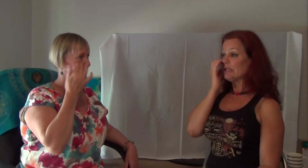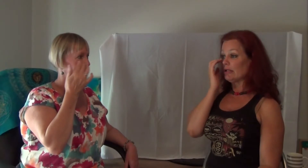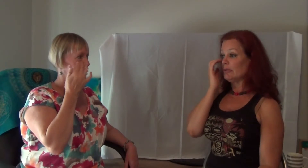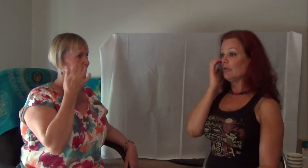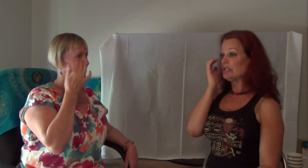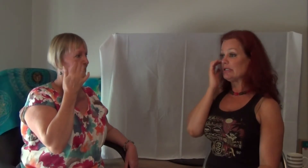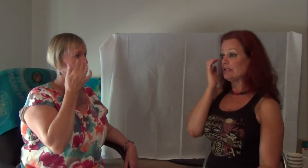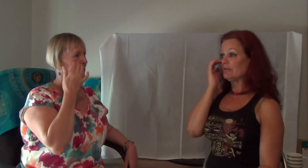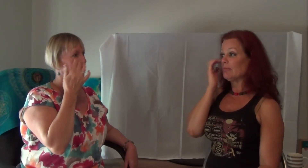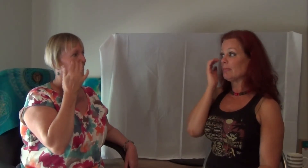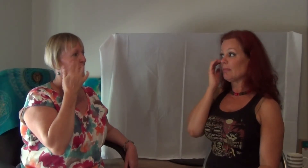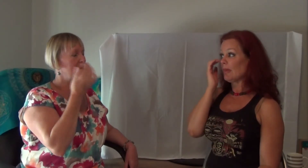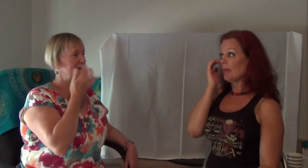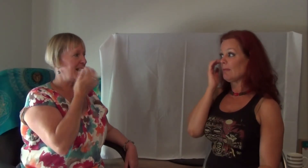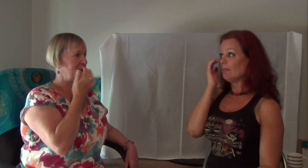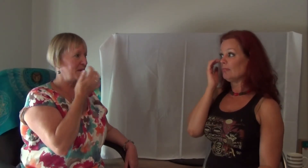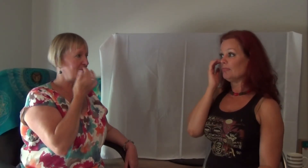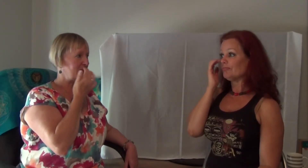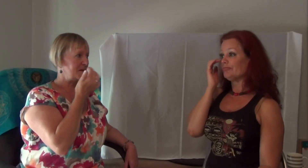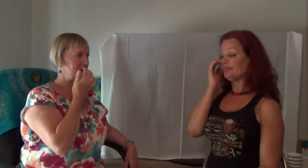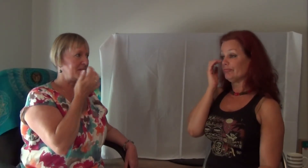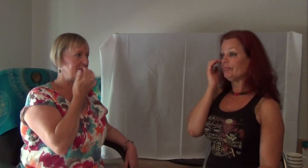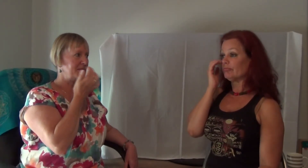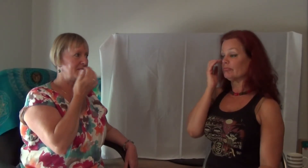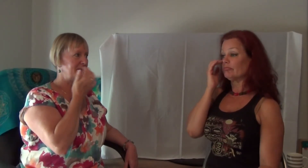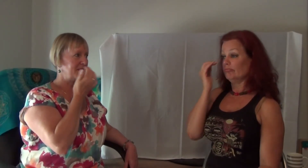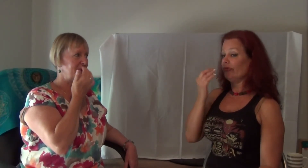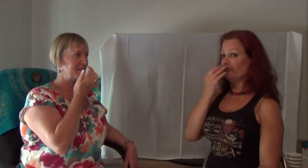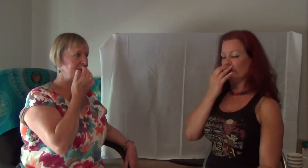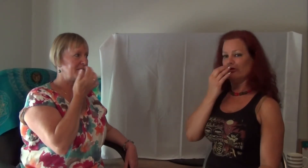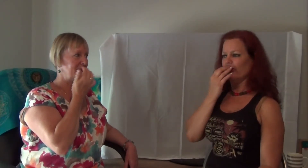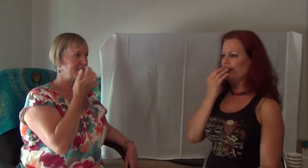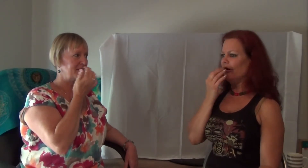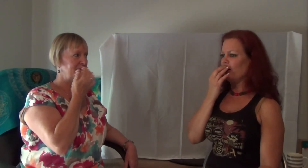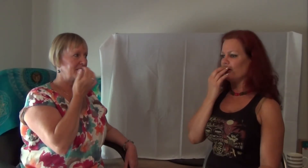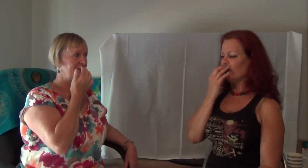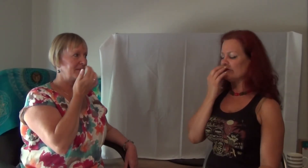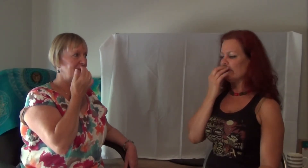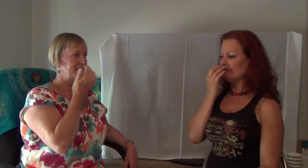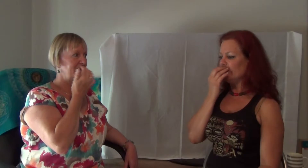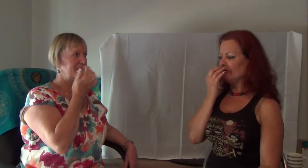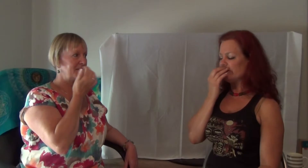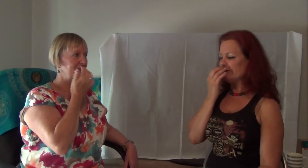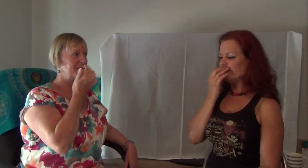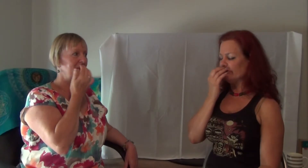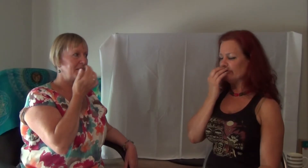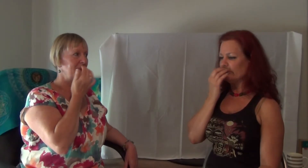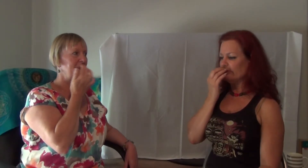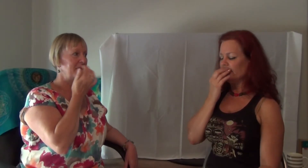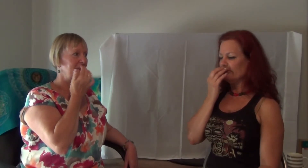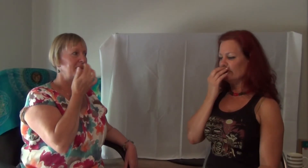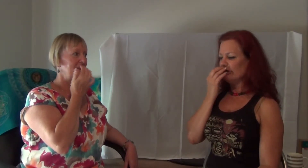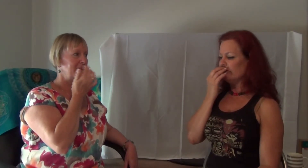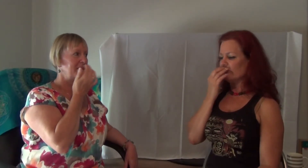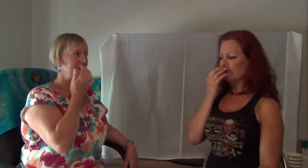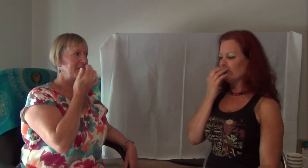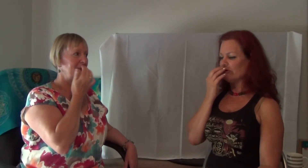Telling me what to do. They're all telling me what to do. They are all telling me what to do. I didn't remember.